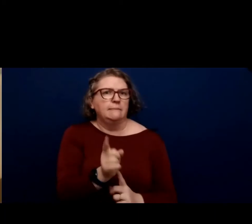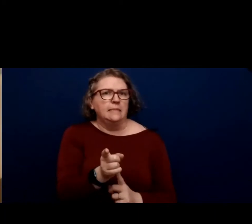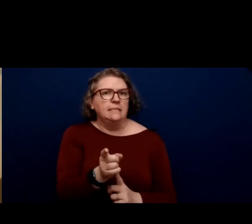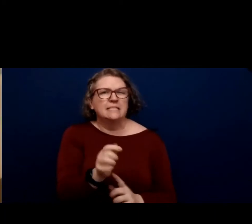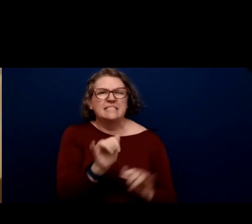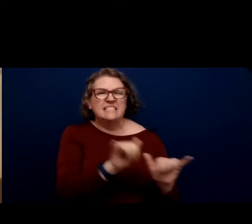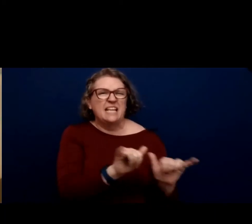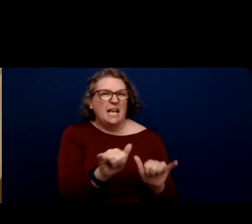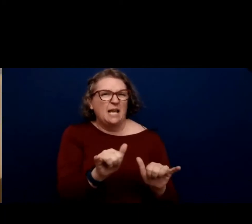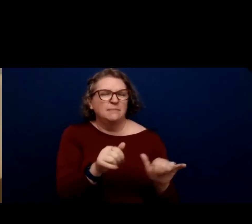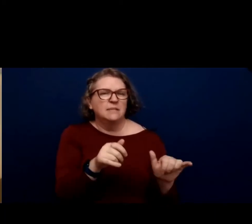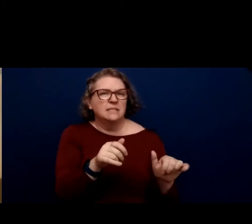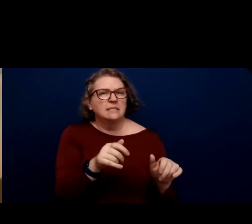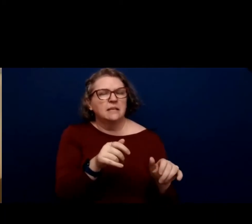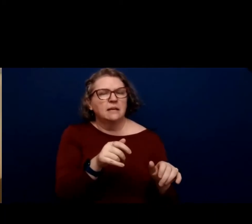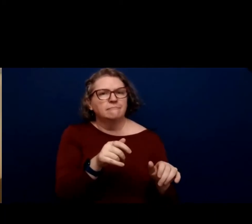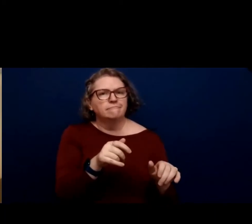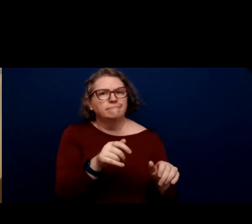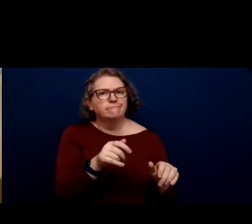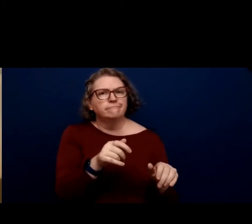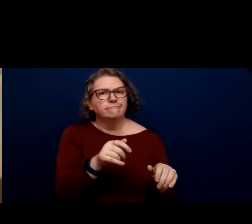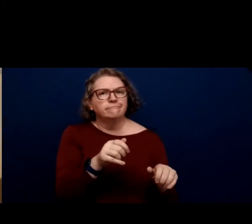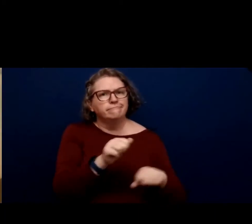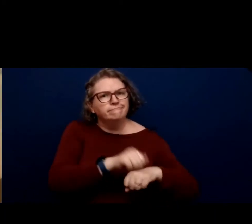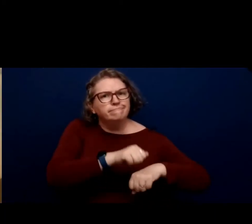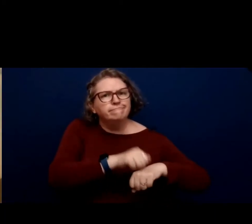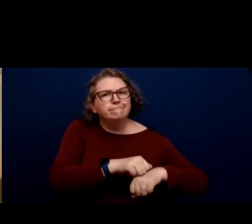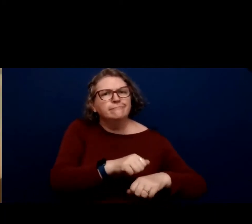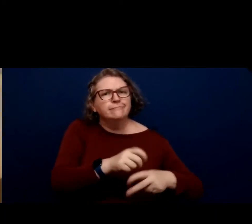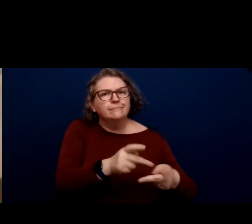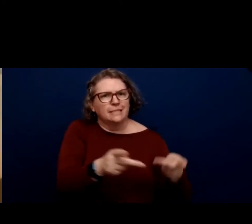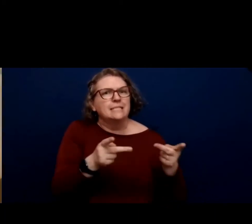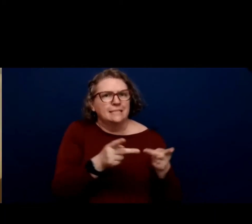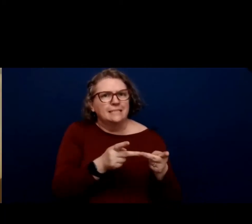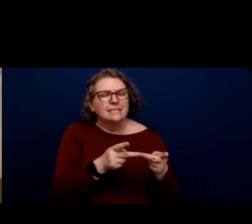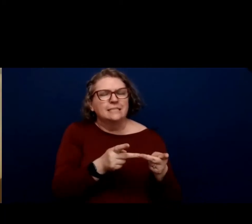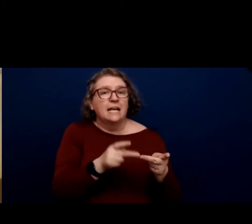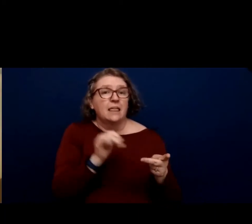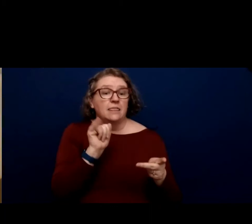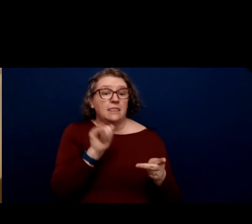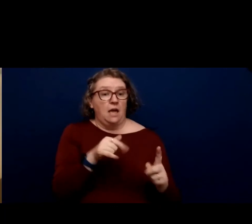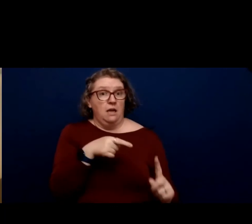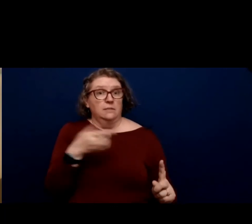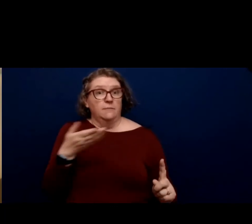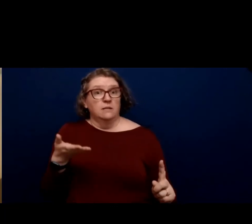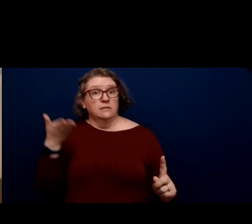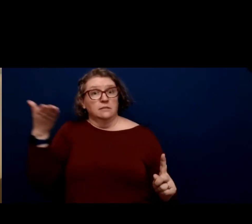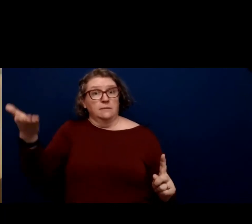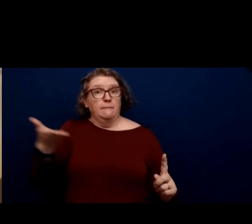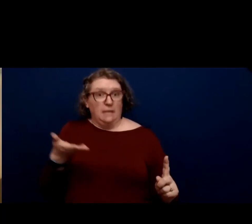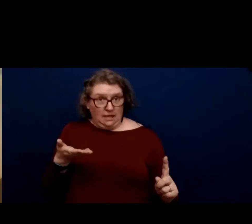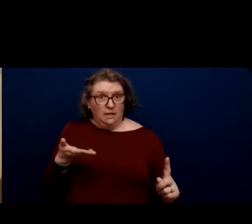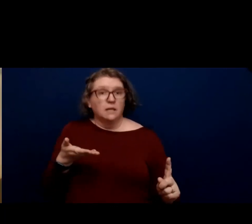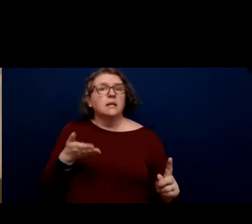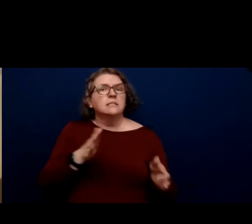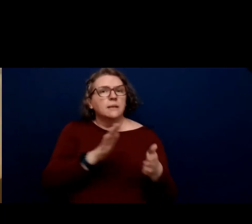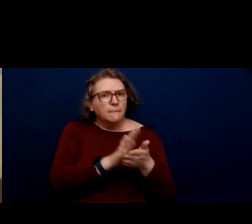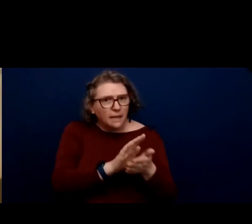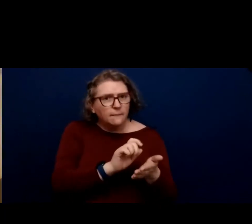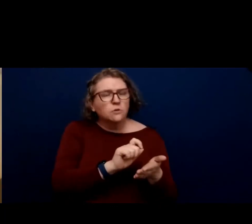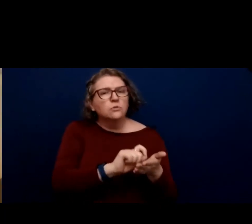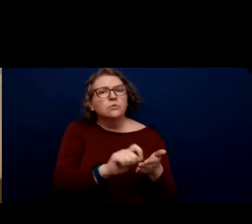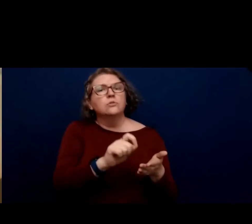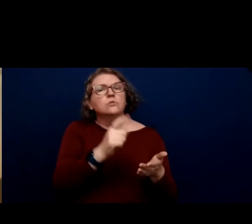Those are papers that have been submitted with an effort in a paper session, as much as possible,